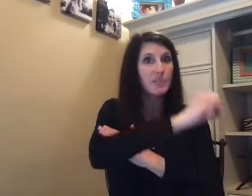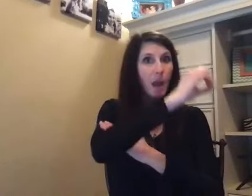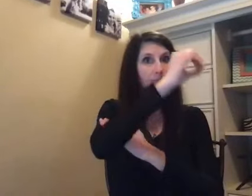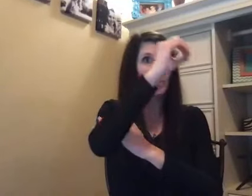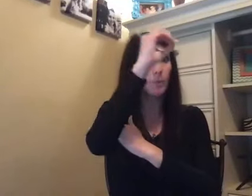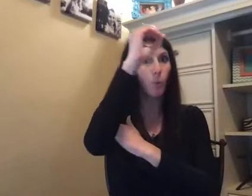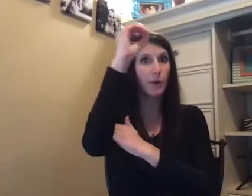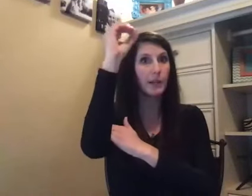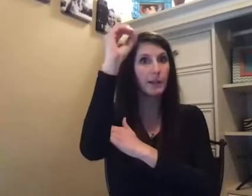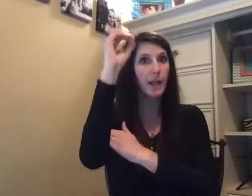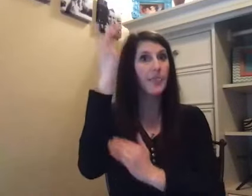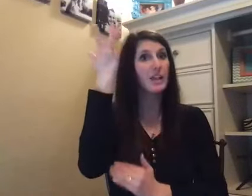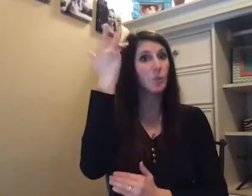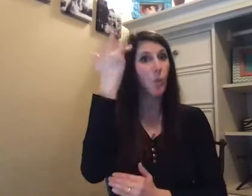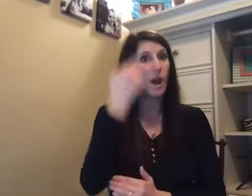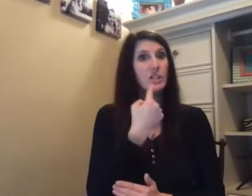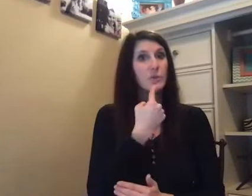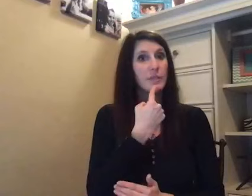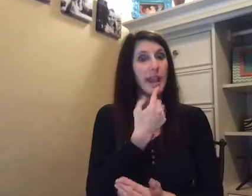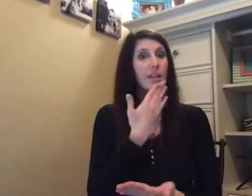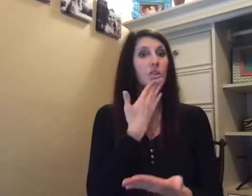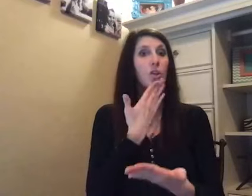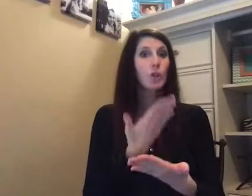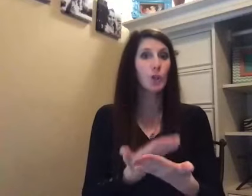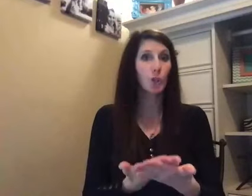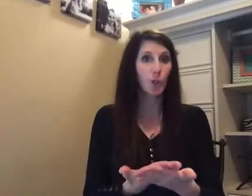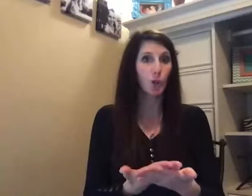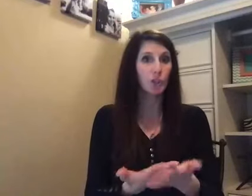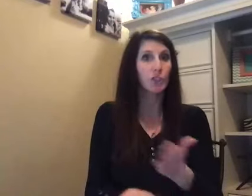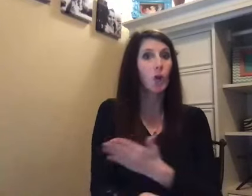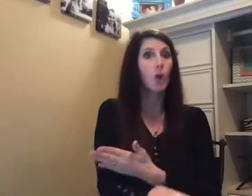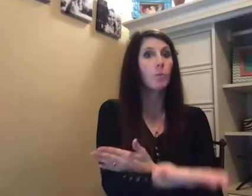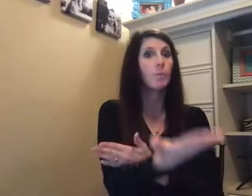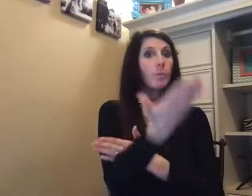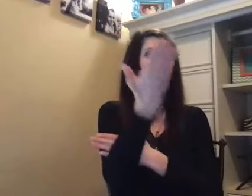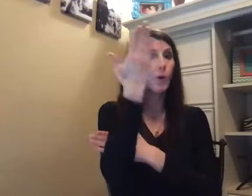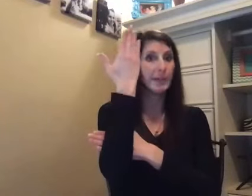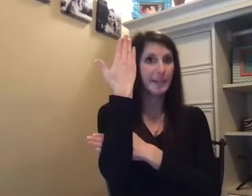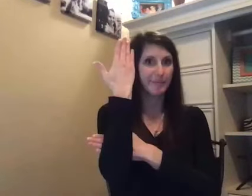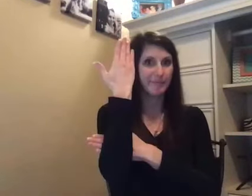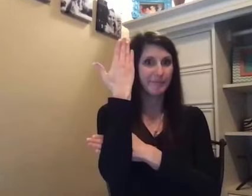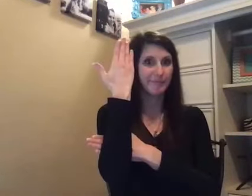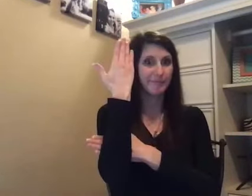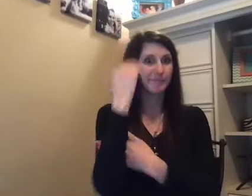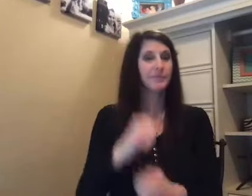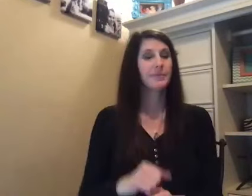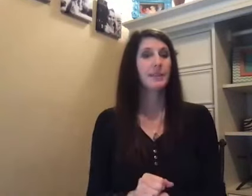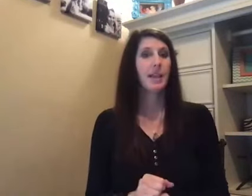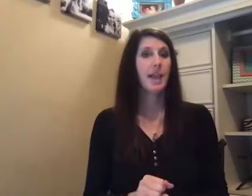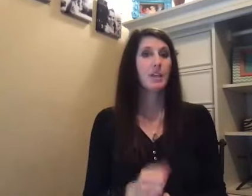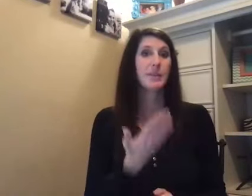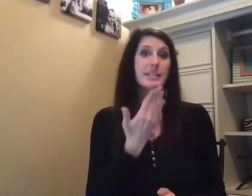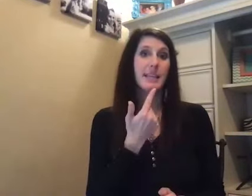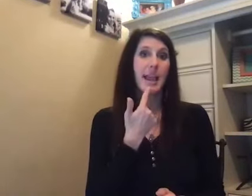out in the morning, that's why you say, good morning, you can say,